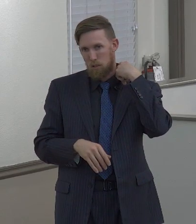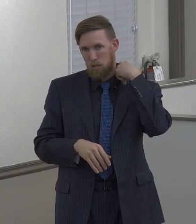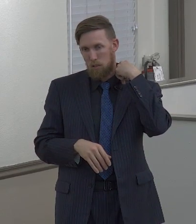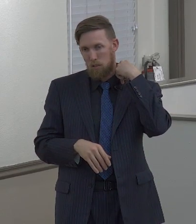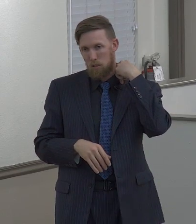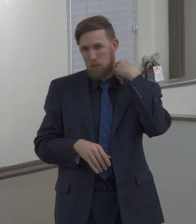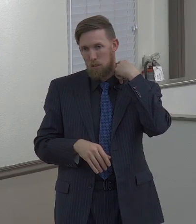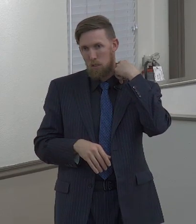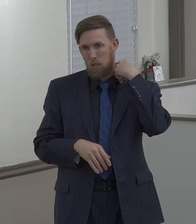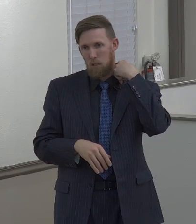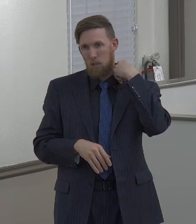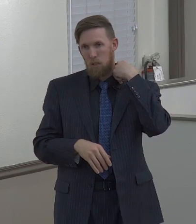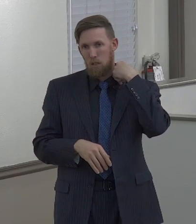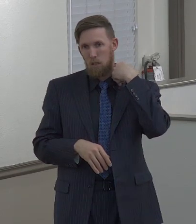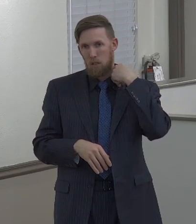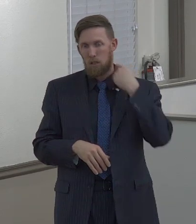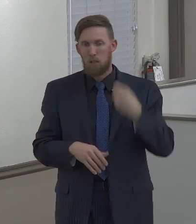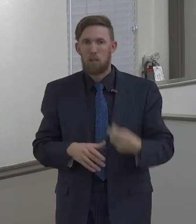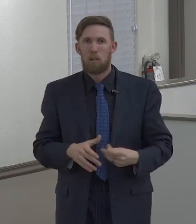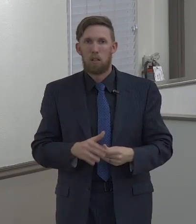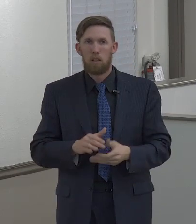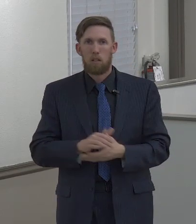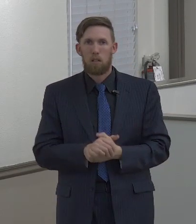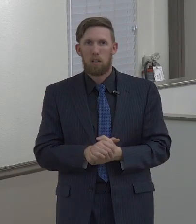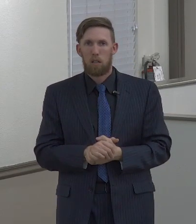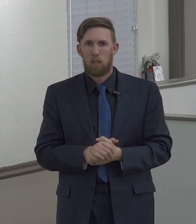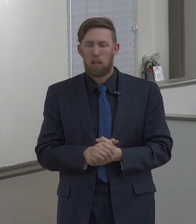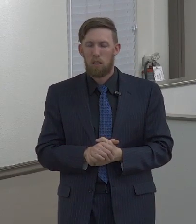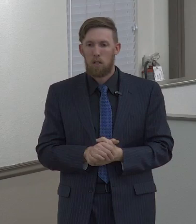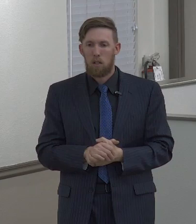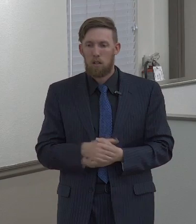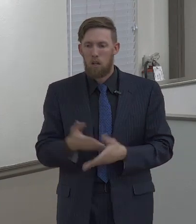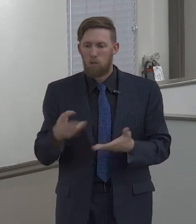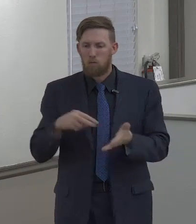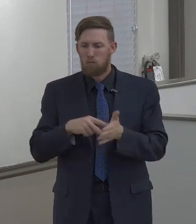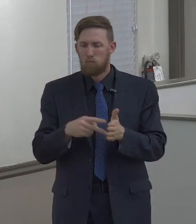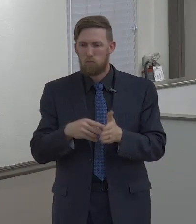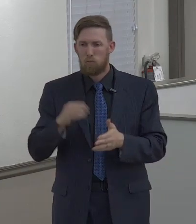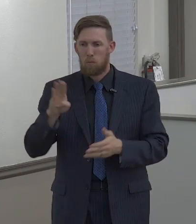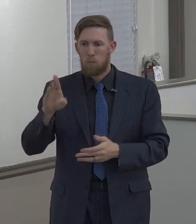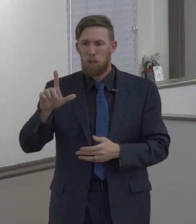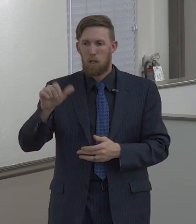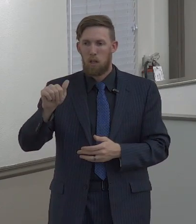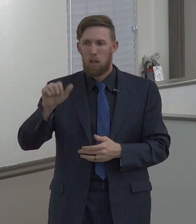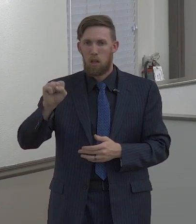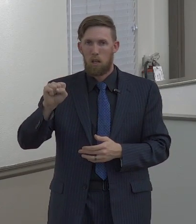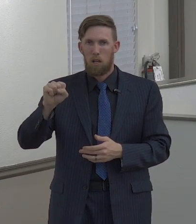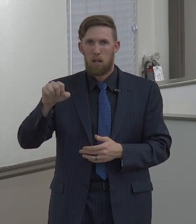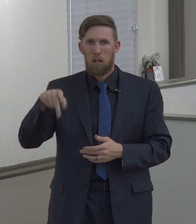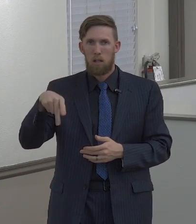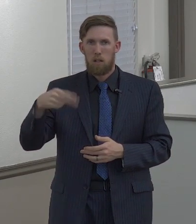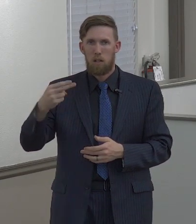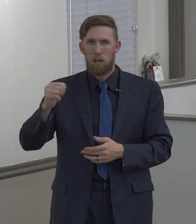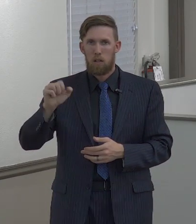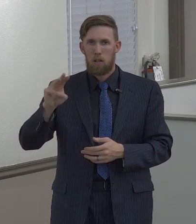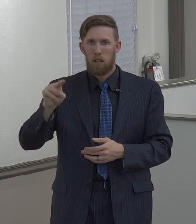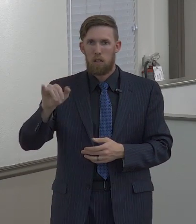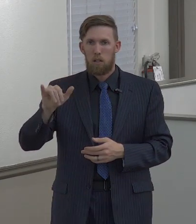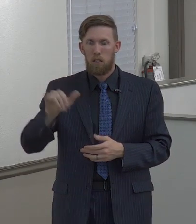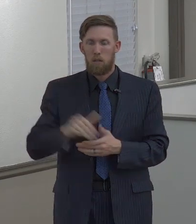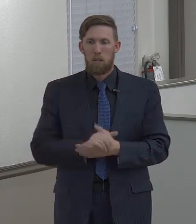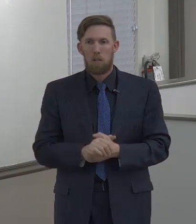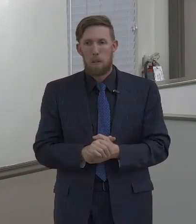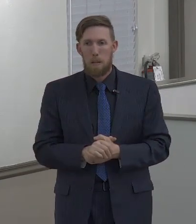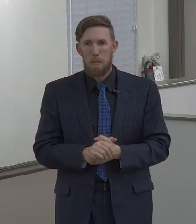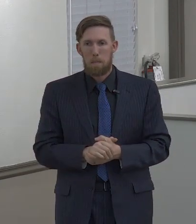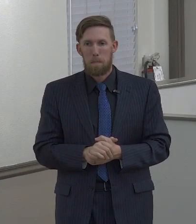just things that are anti-God, against God. But the word here means, and I didn't come up with the